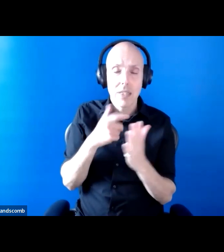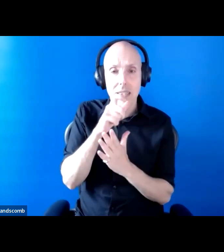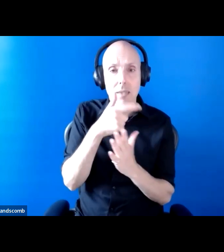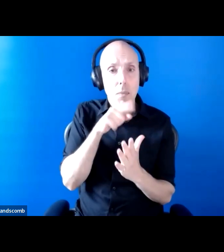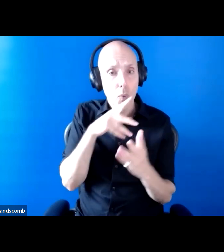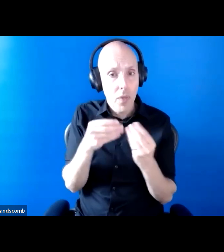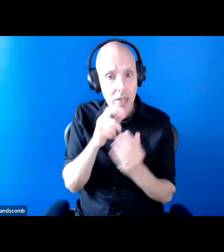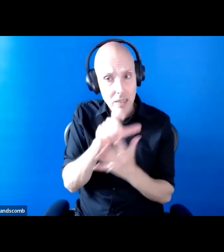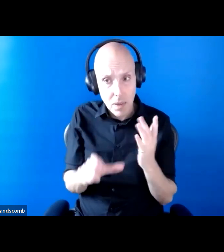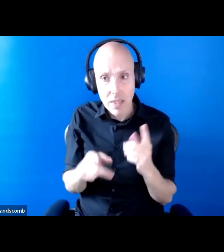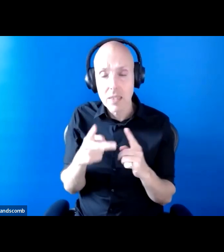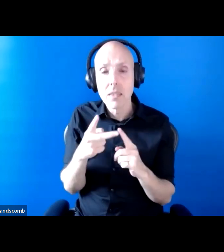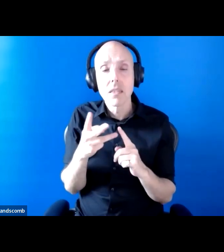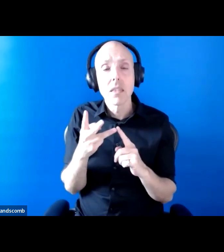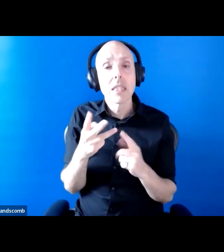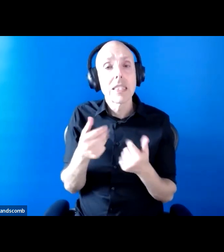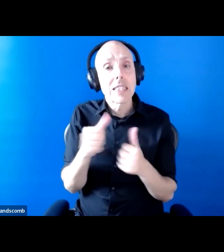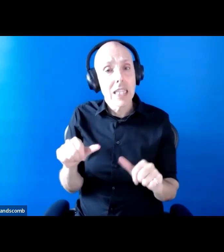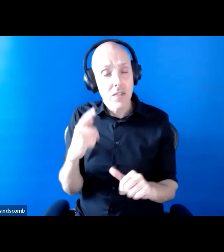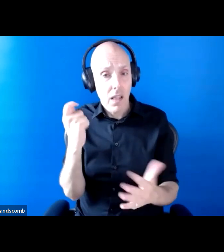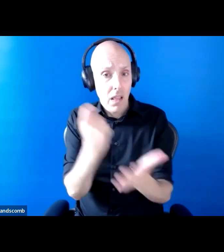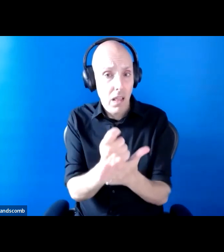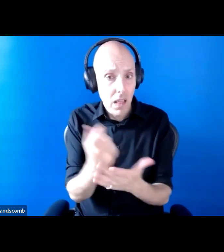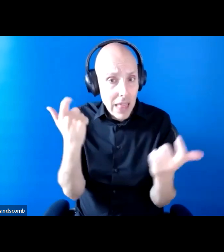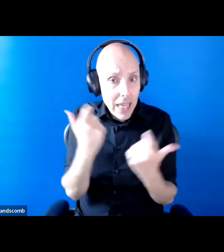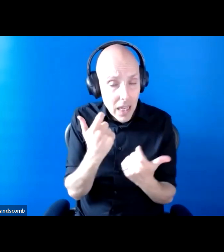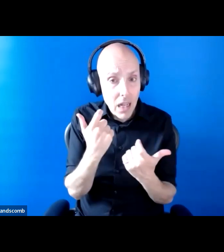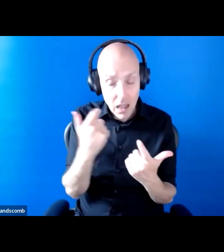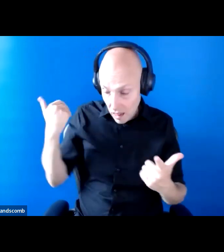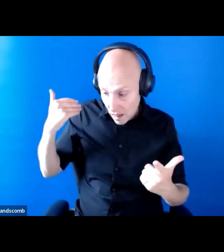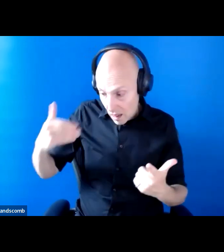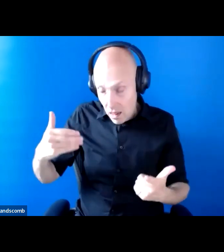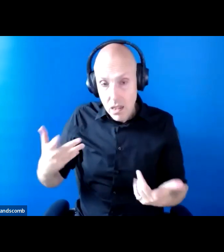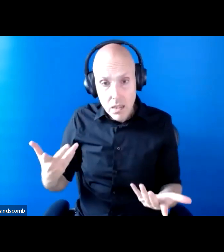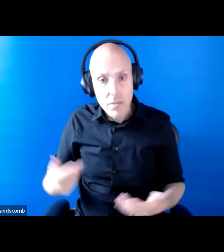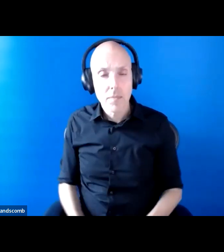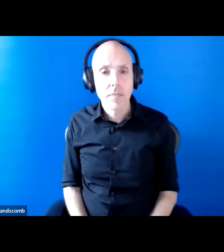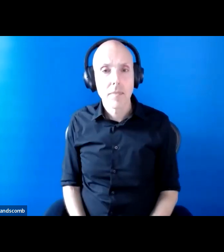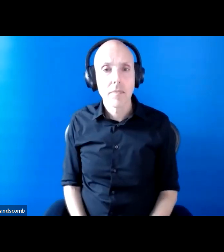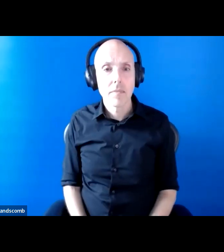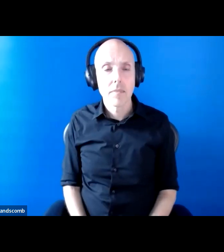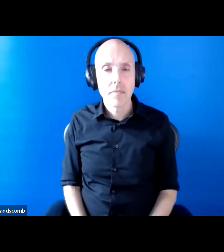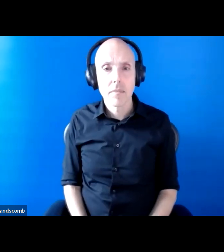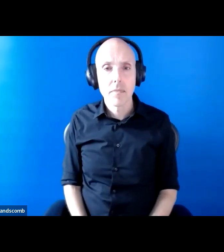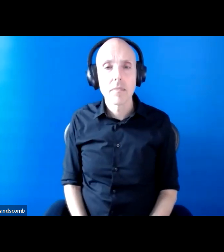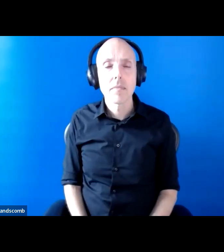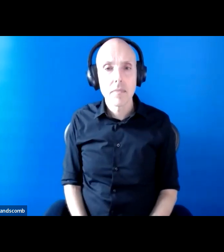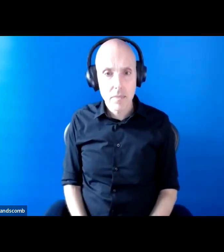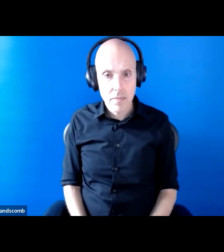had the successful legal cases we've had campaigning. And even though government isn't listening to us at the moment,